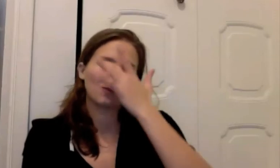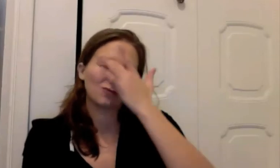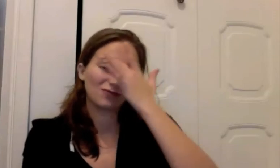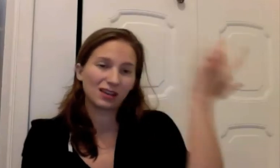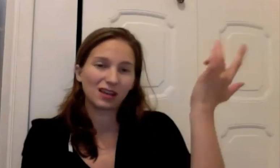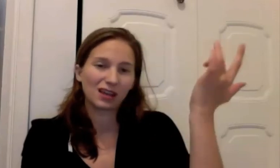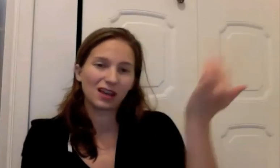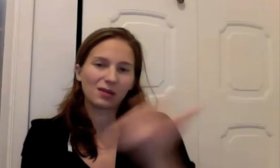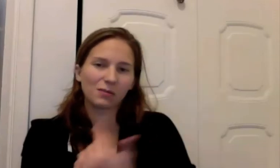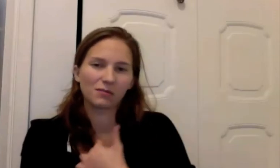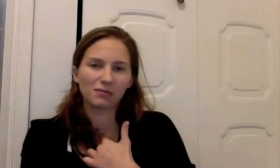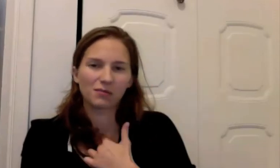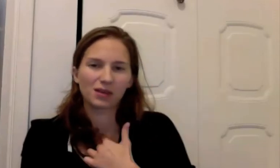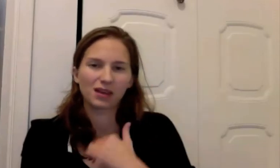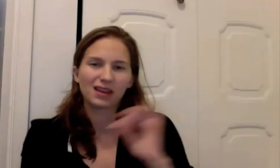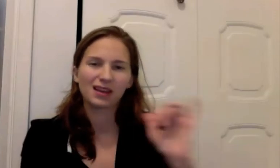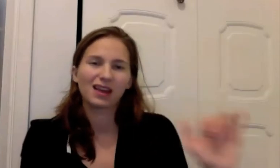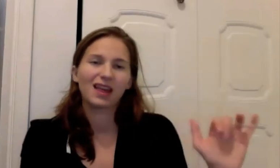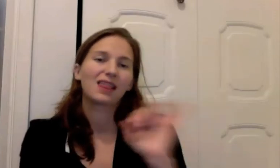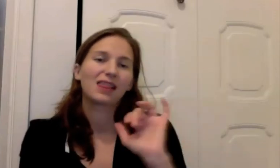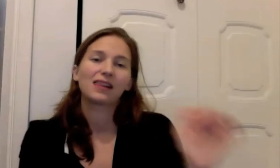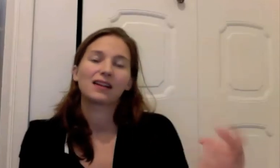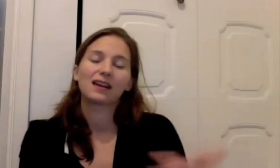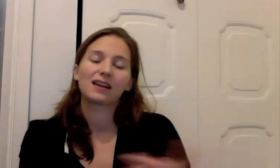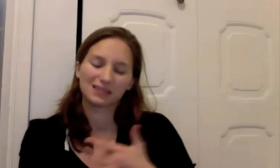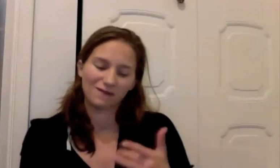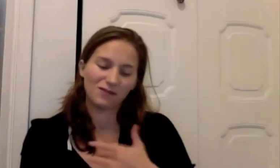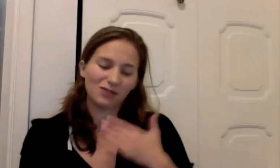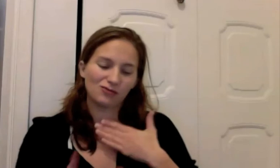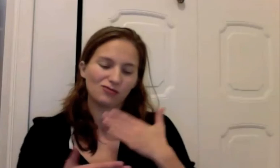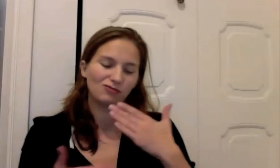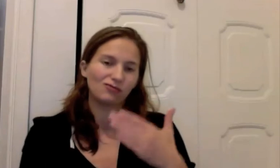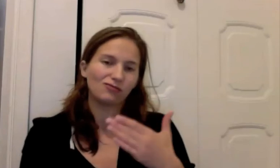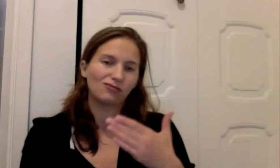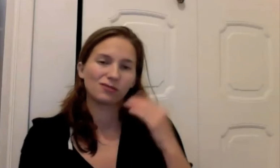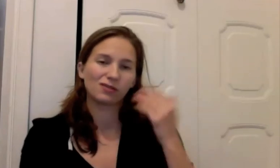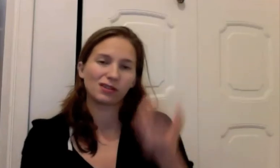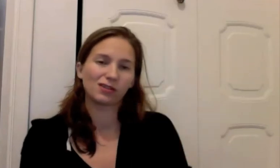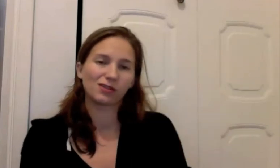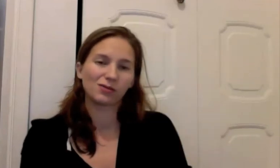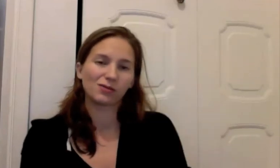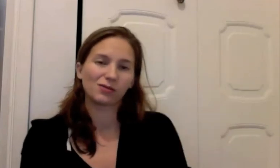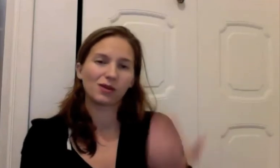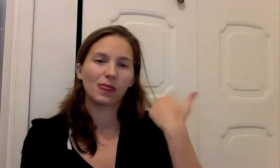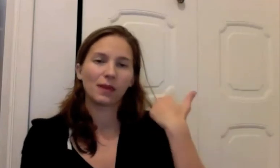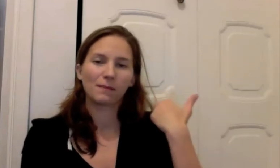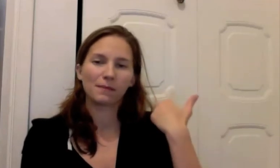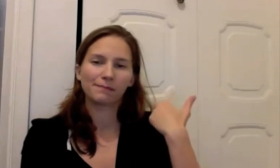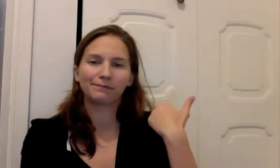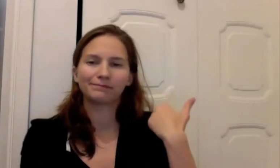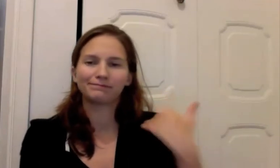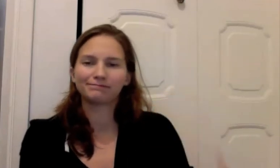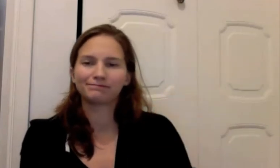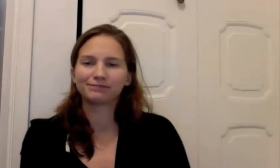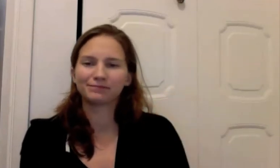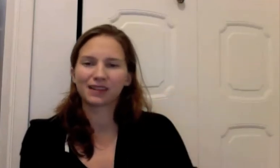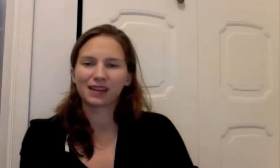I used to feel you breathe And I'll keep up With our